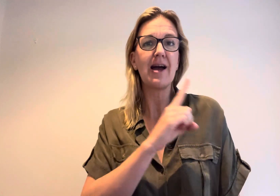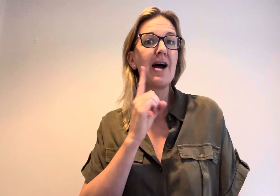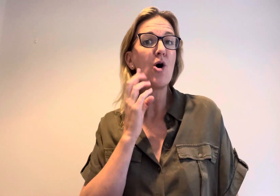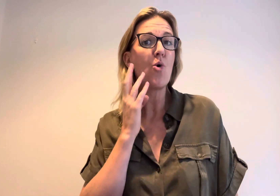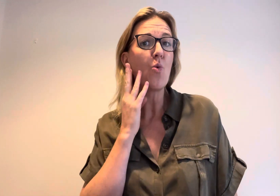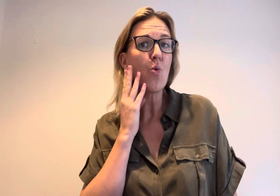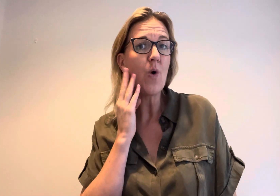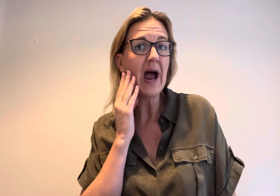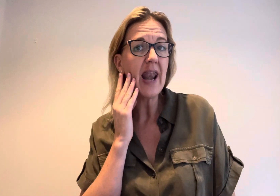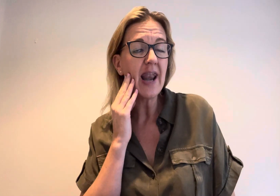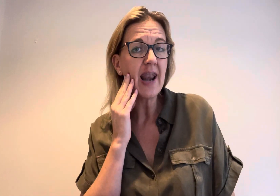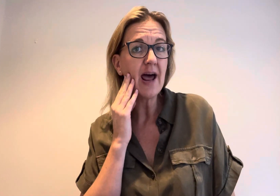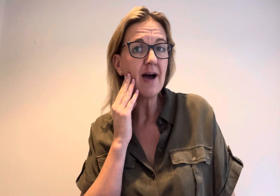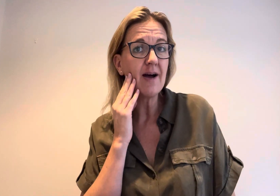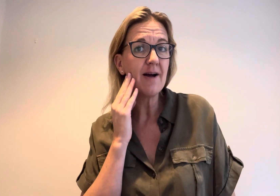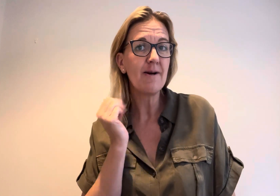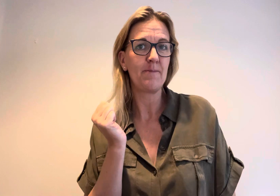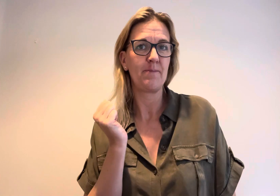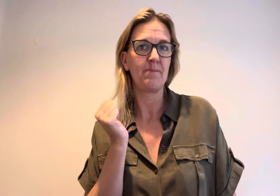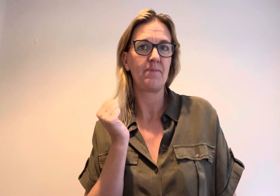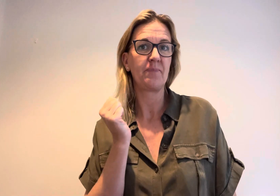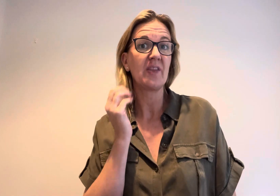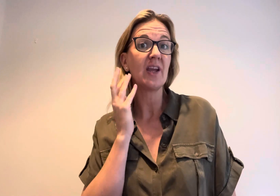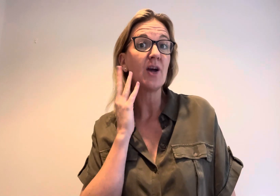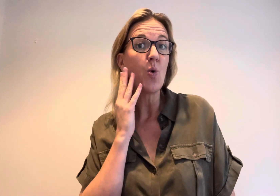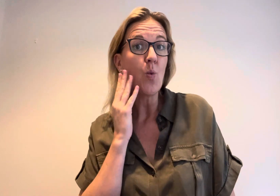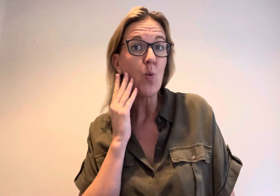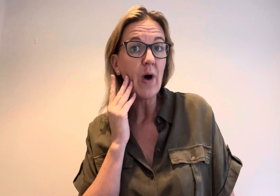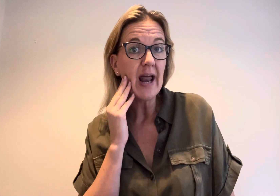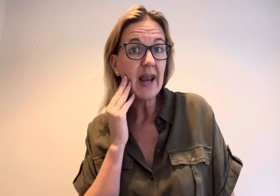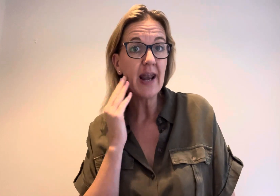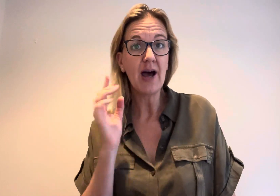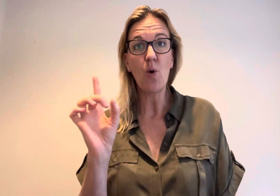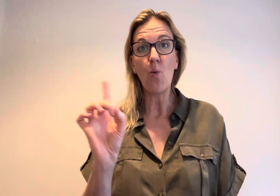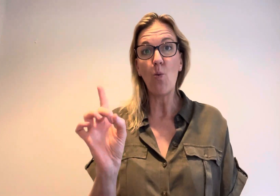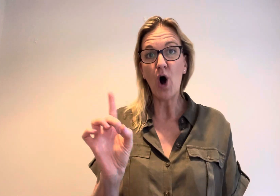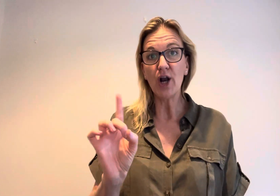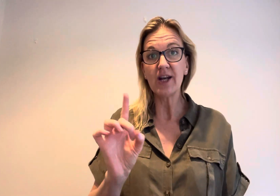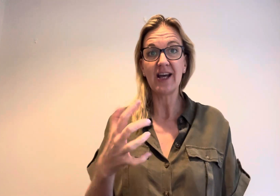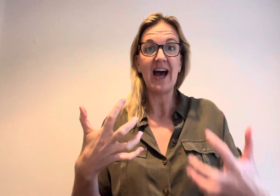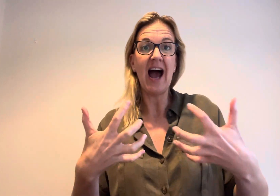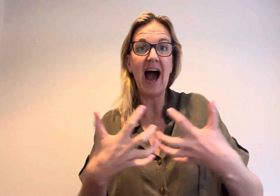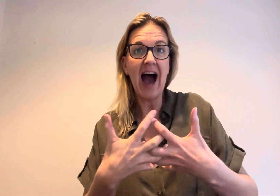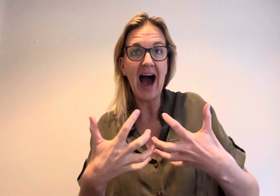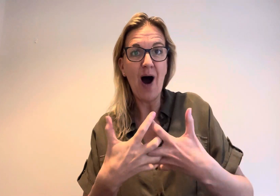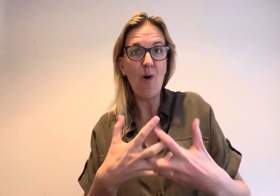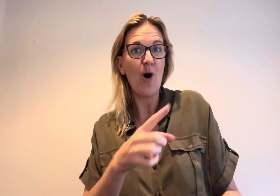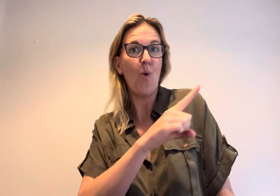I'm going to the camera probably a camera How